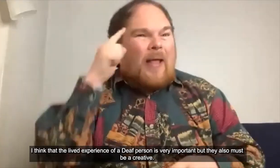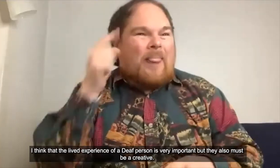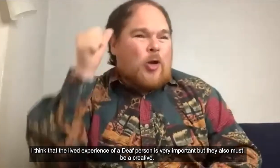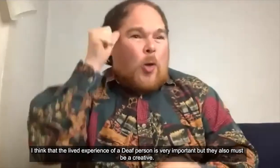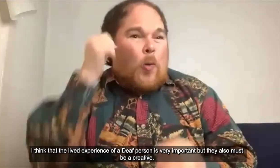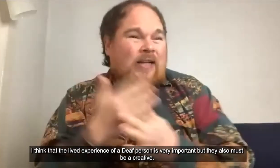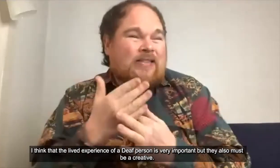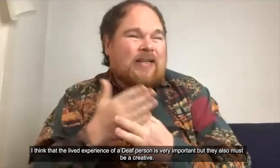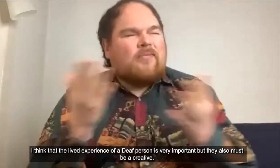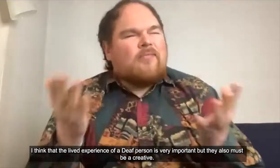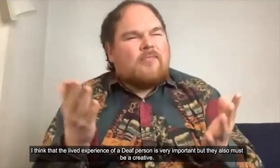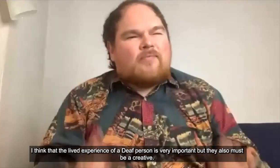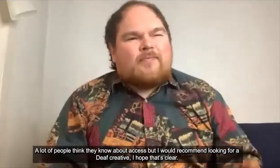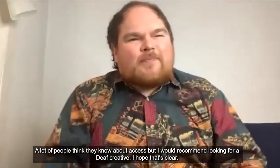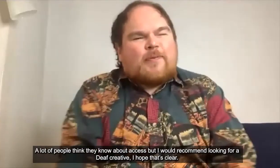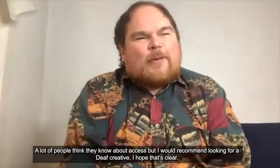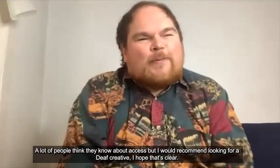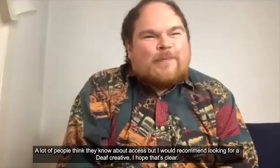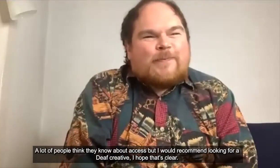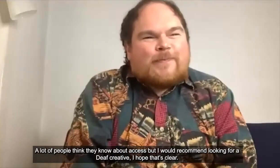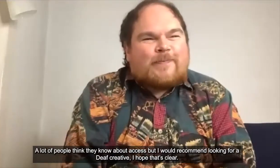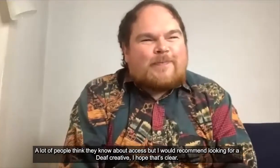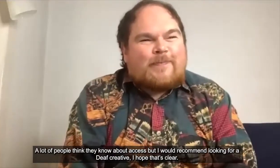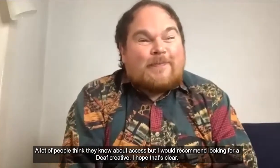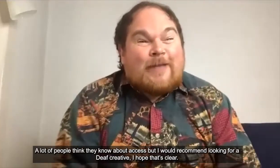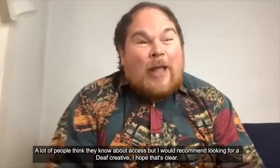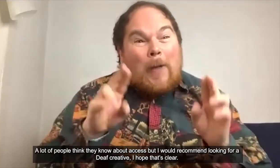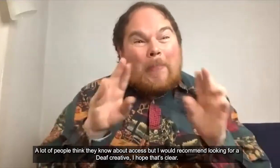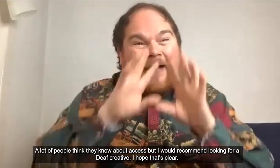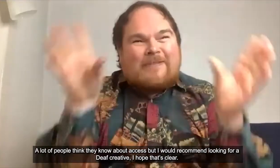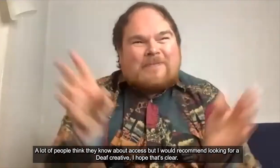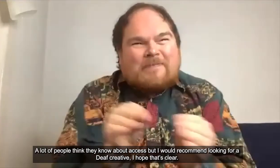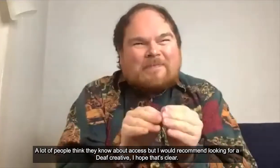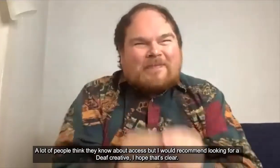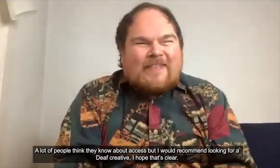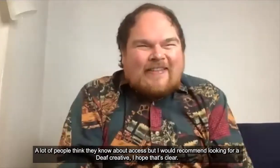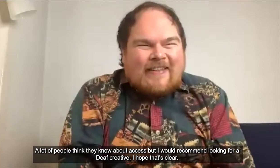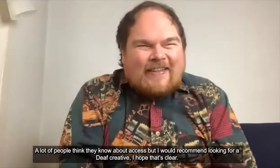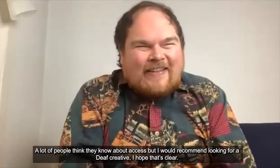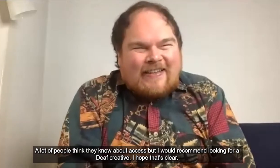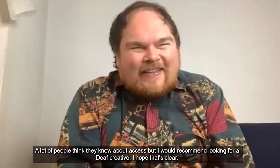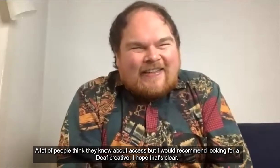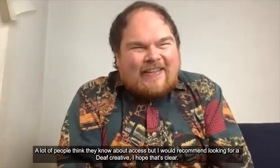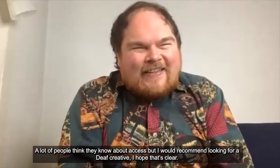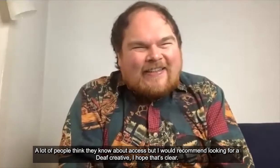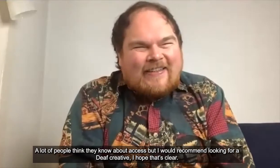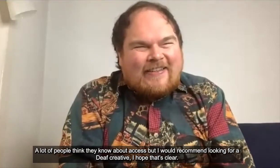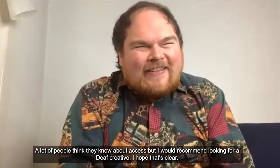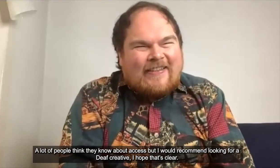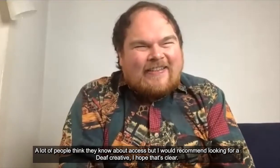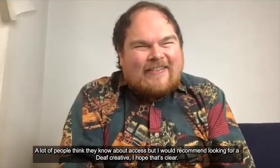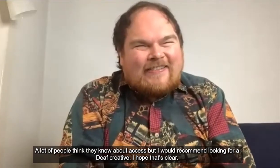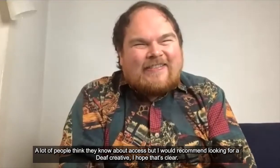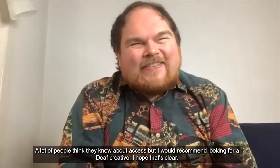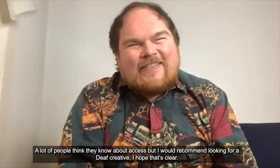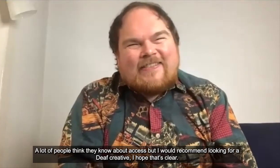creative a lot of people think they know about access but I would recommend looking for a deaf creative I hope that's clear